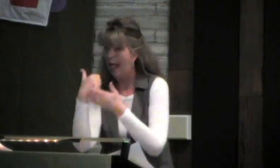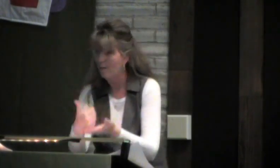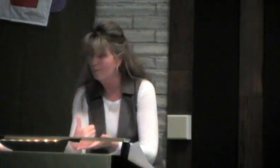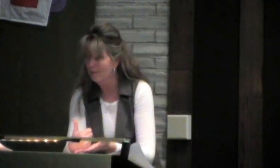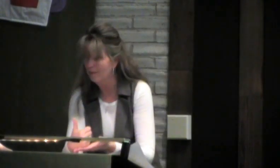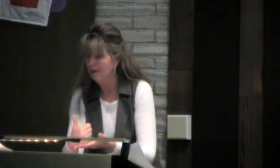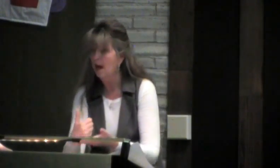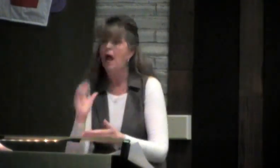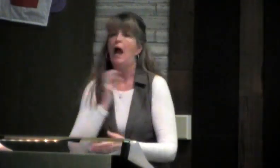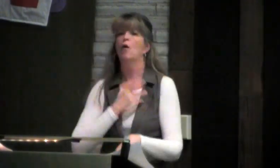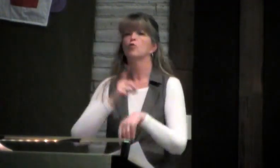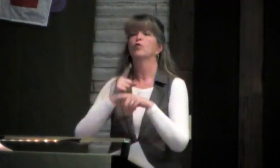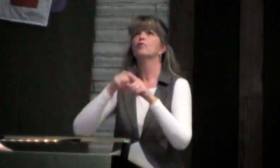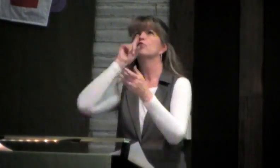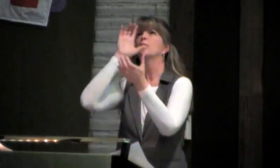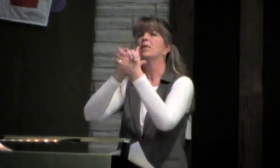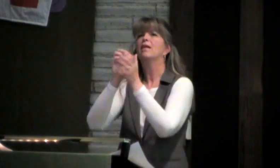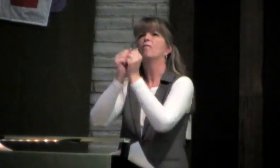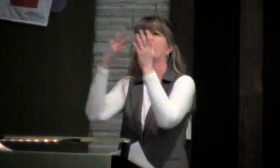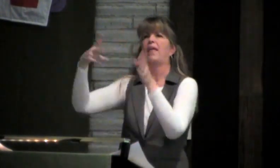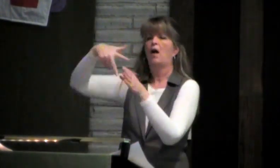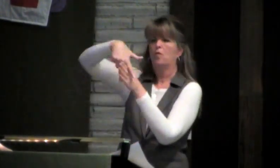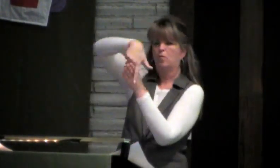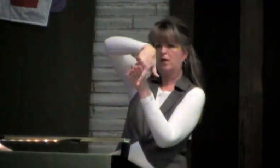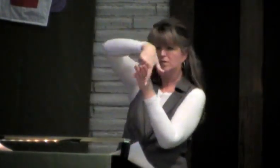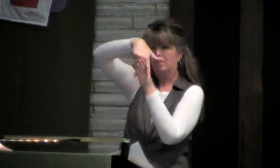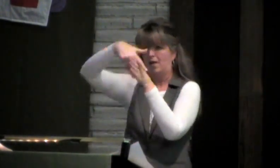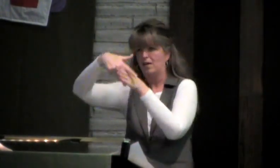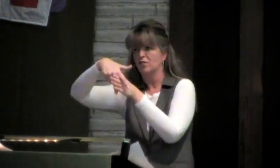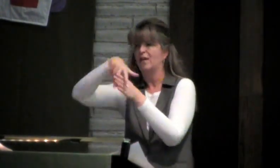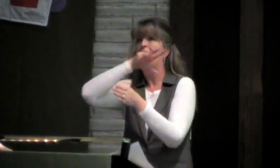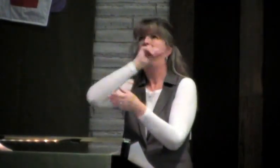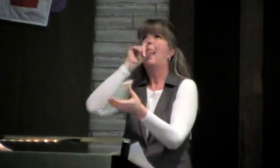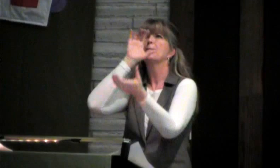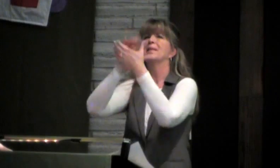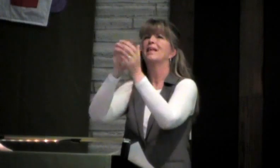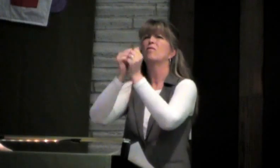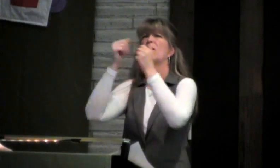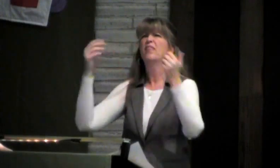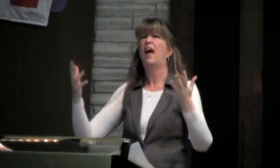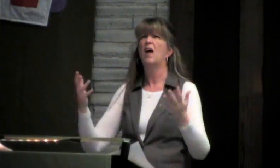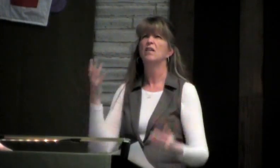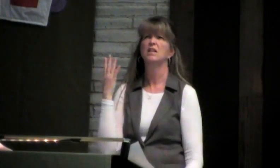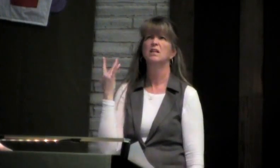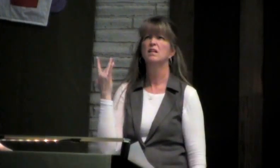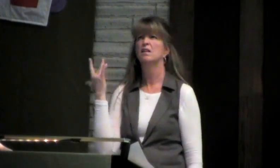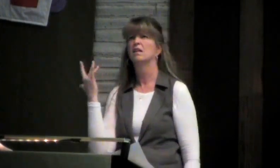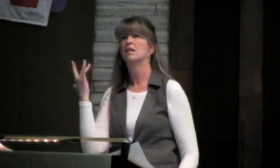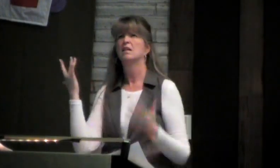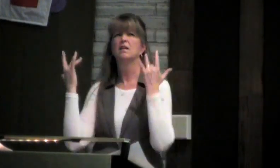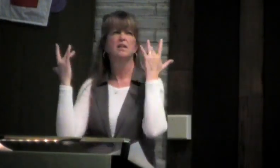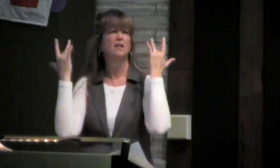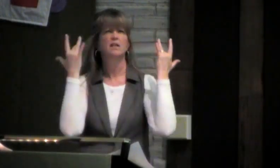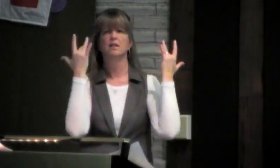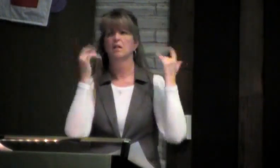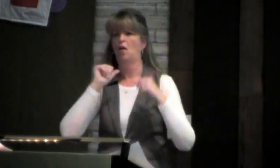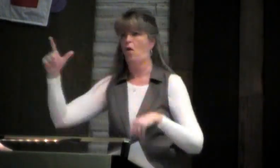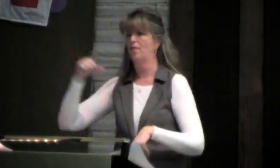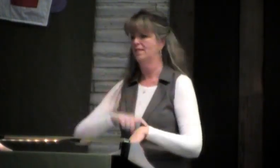our job is to help. To believe without wavering, and to believe without doubting or